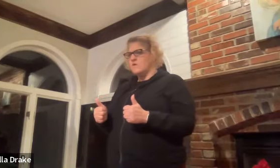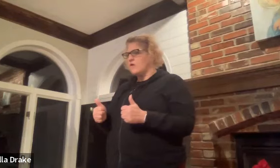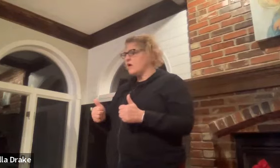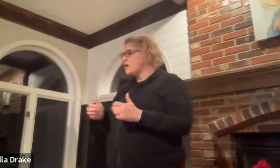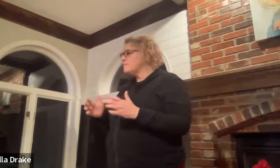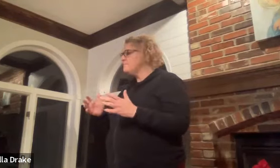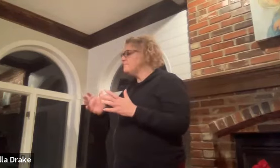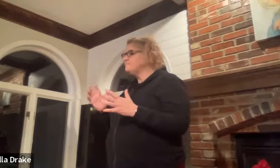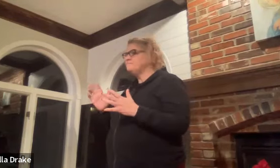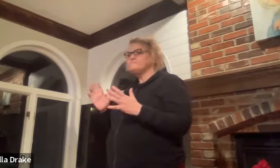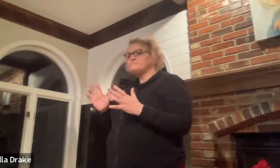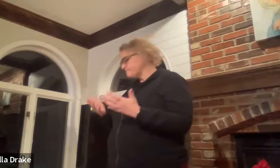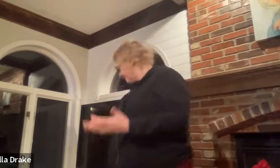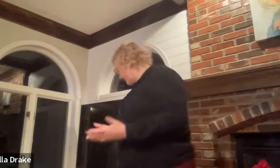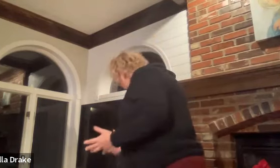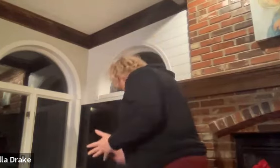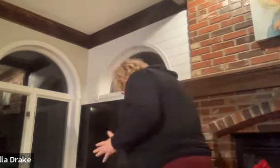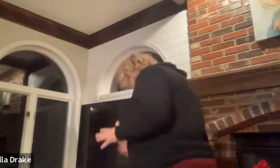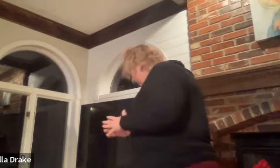do we need anything to write down well